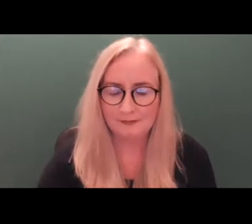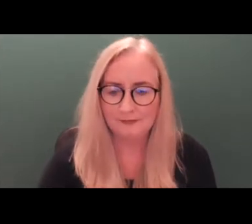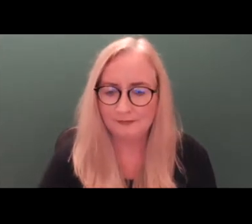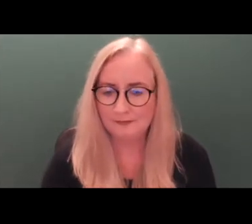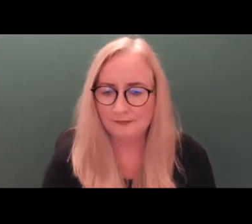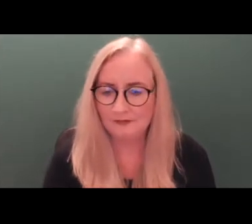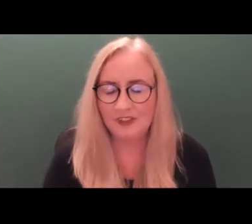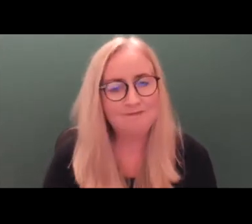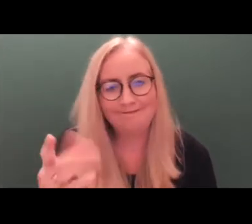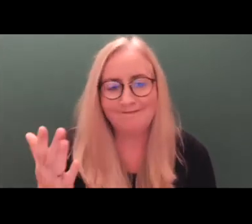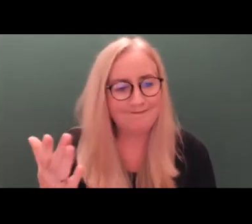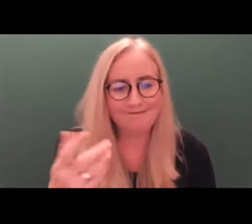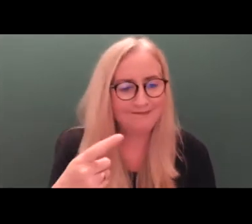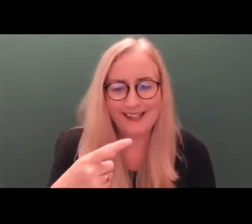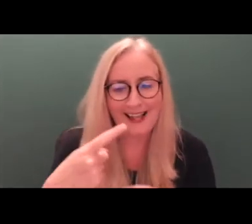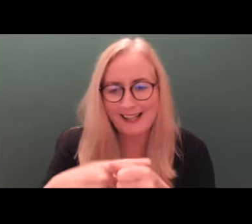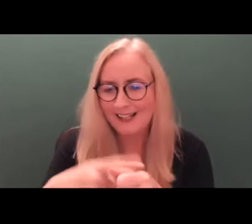Helen, you also need to mute yourself, please.